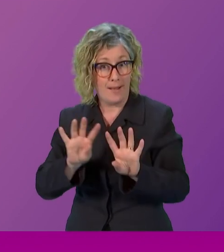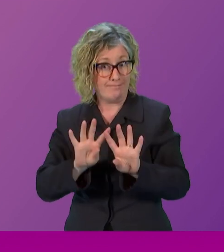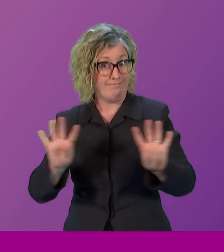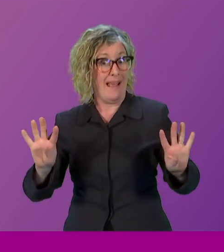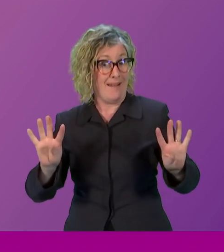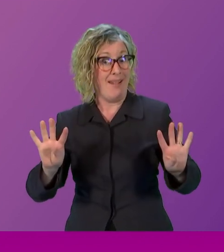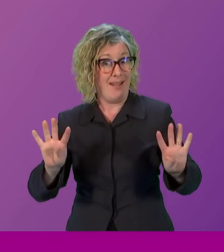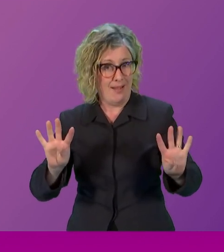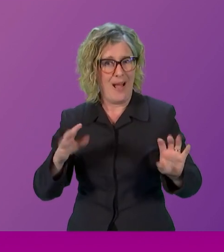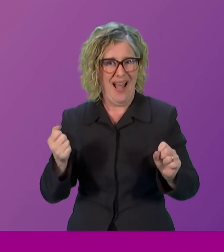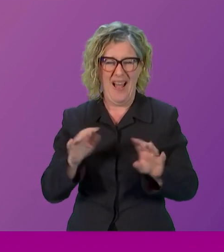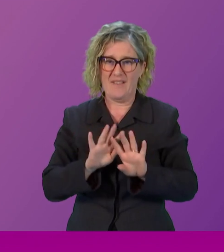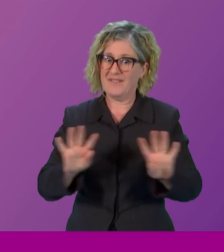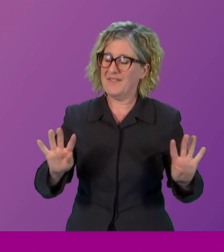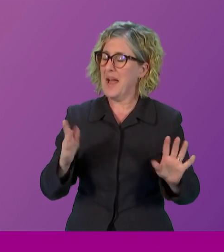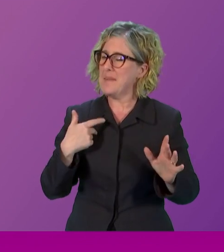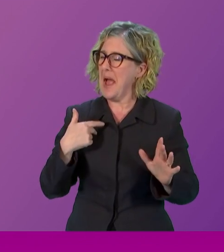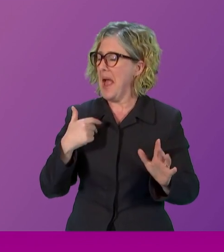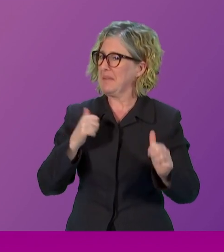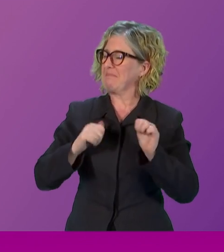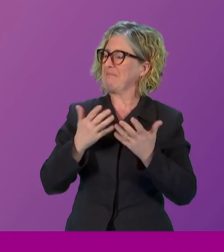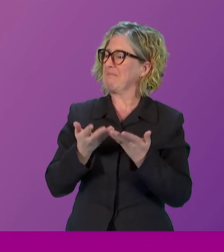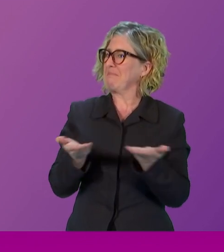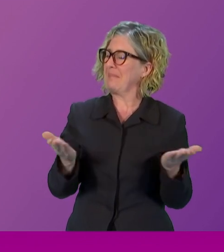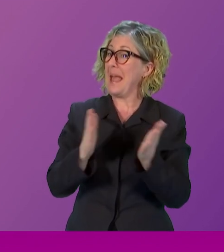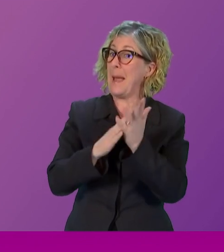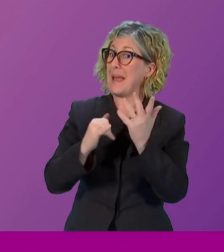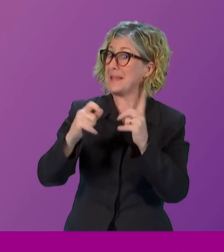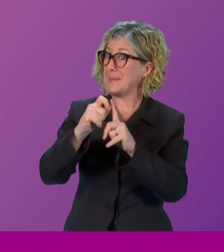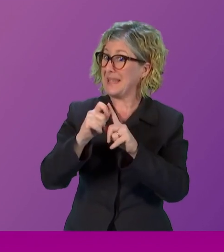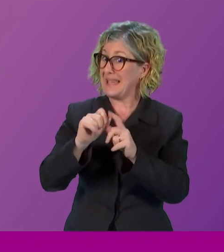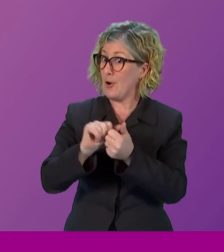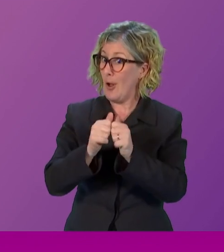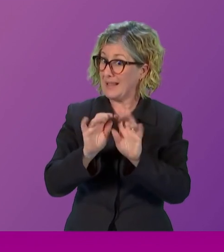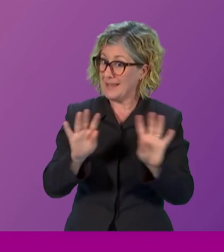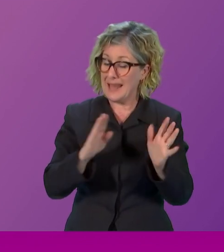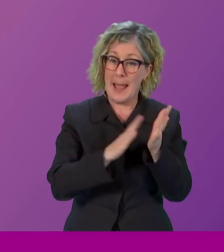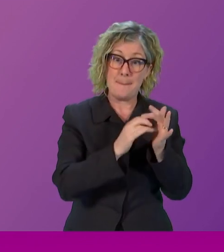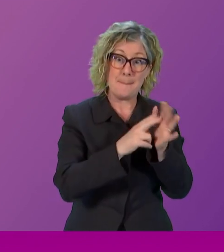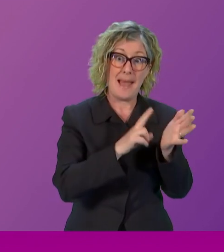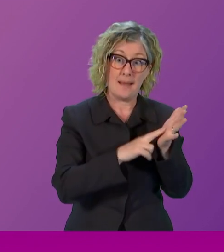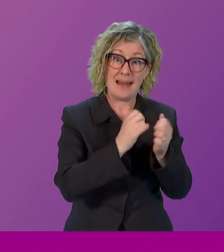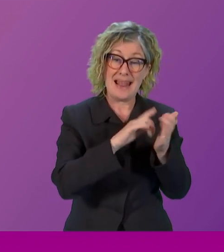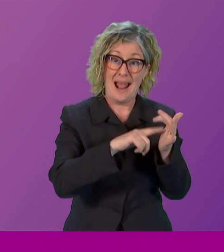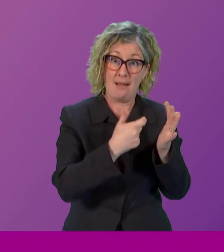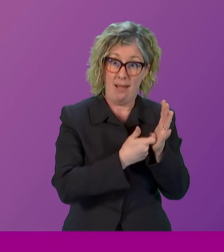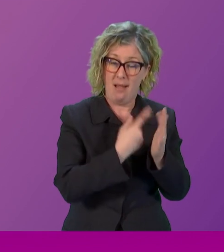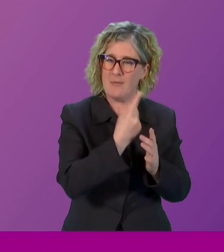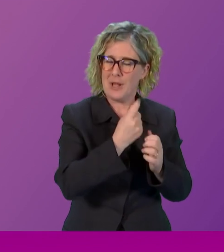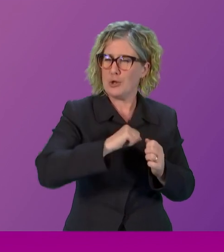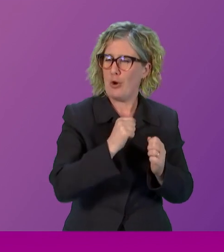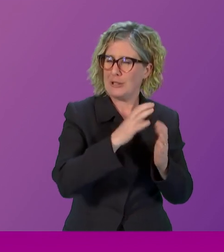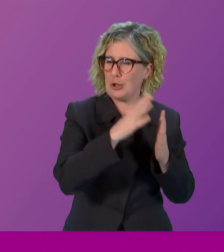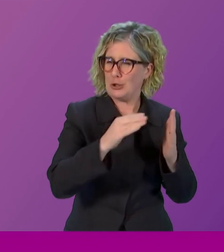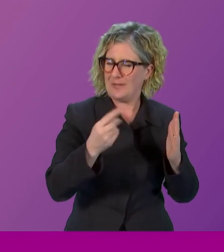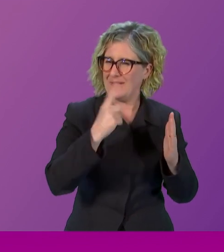esteemed MSP colleagues. So please do join me in welcoming Megan Gallagher, MSP from the Scottish Conservative and